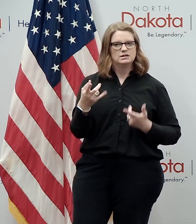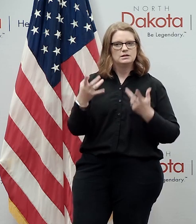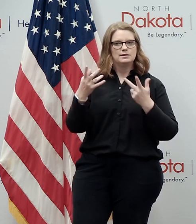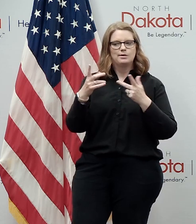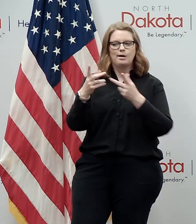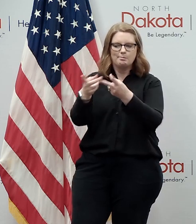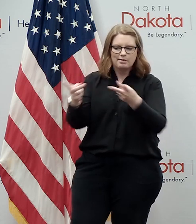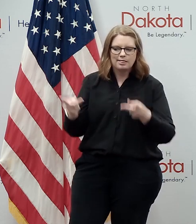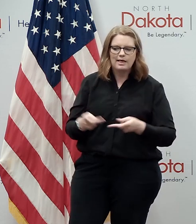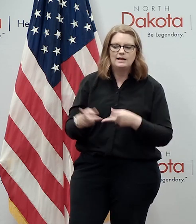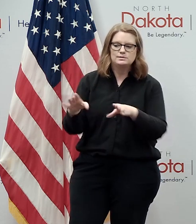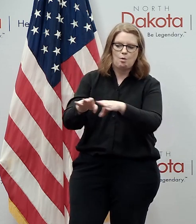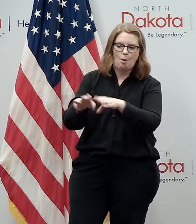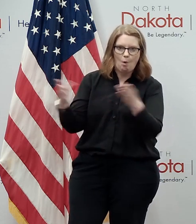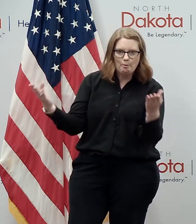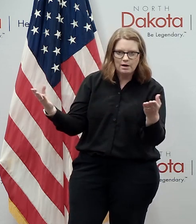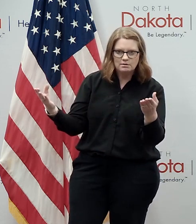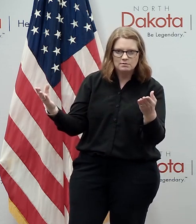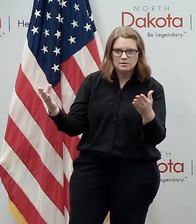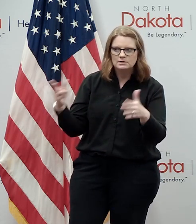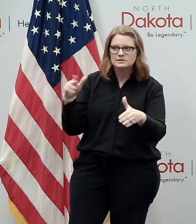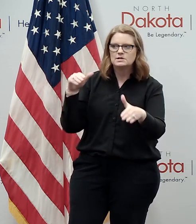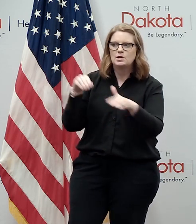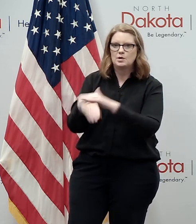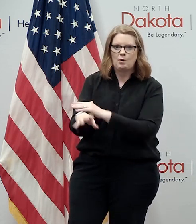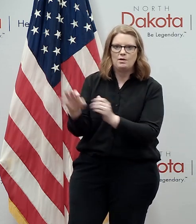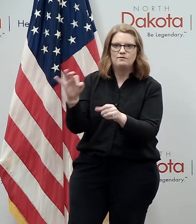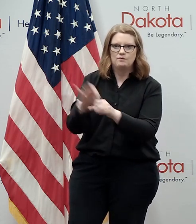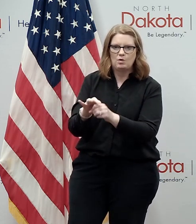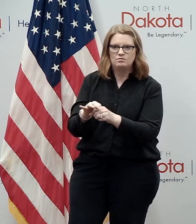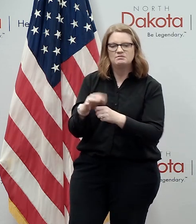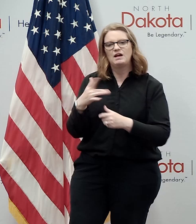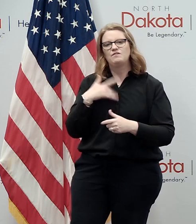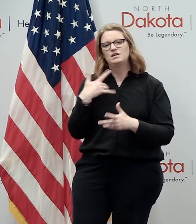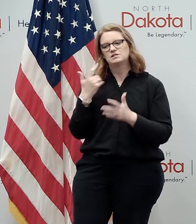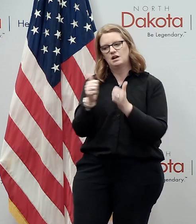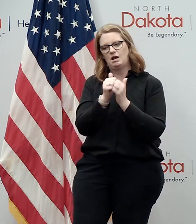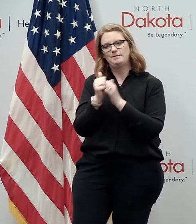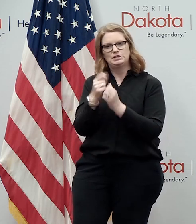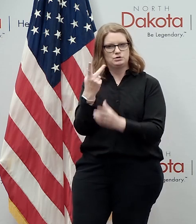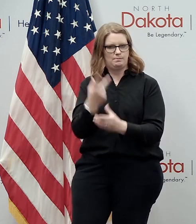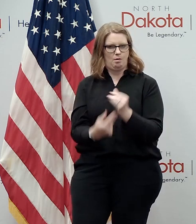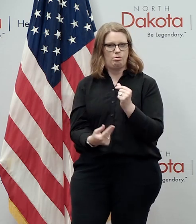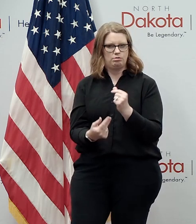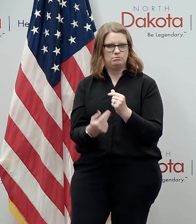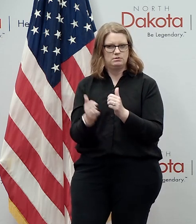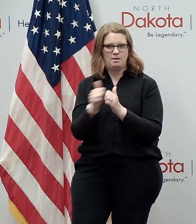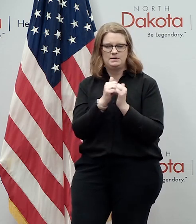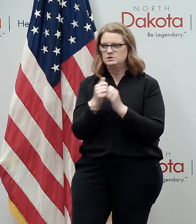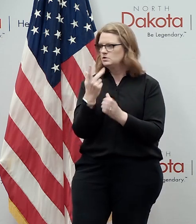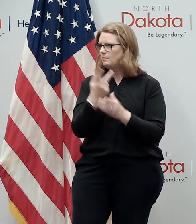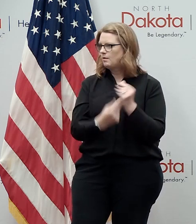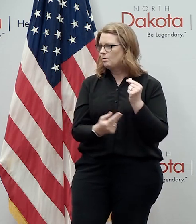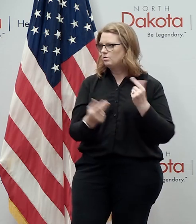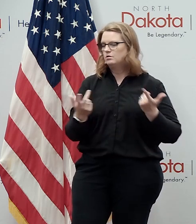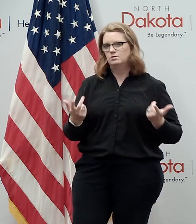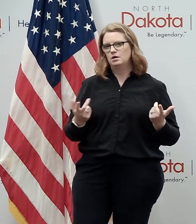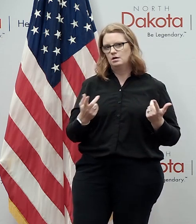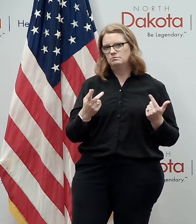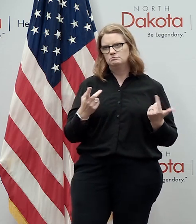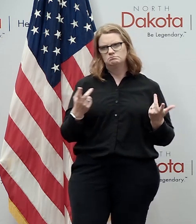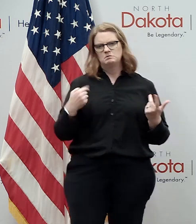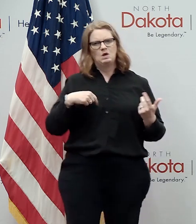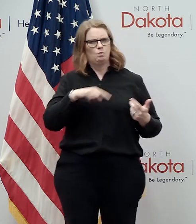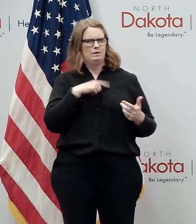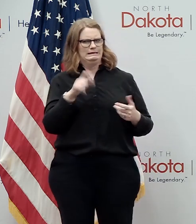physical polling places as well as the mail-in i think it's going to be a combination of both of those two things and i think we we ought to need to figure out